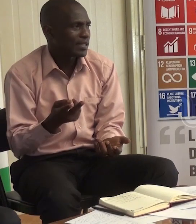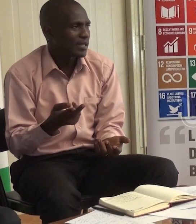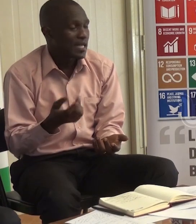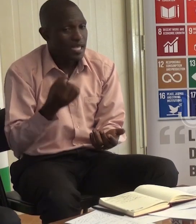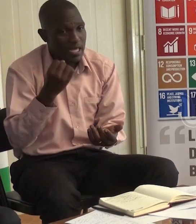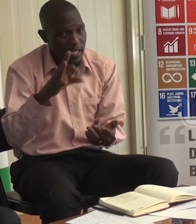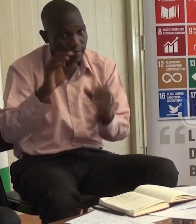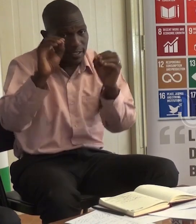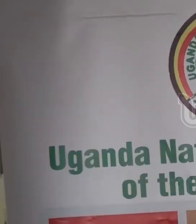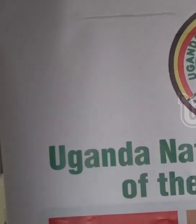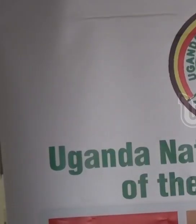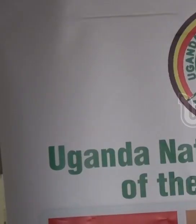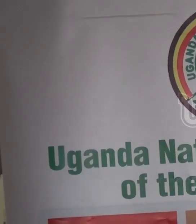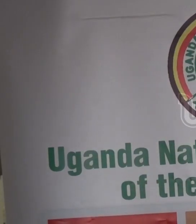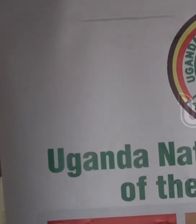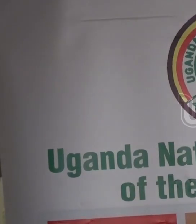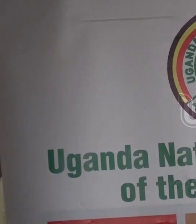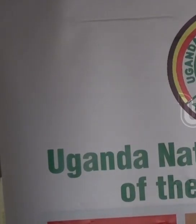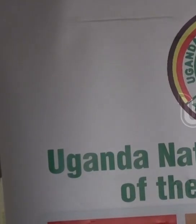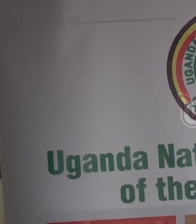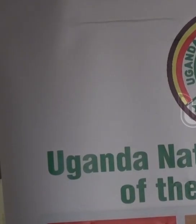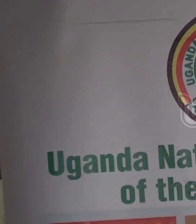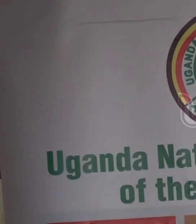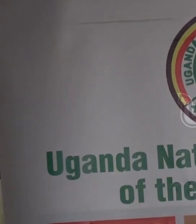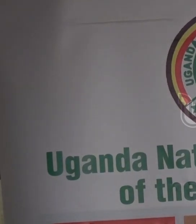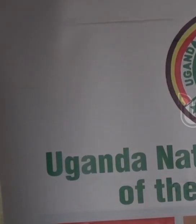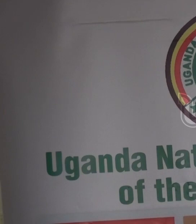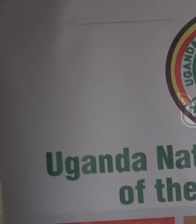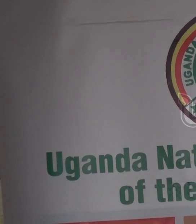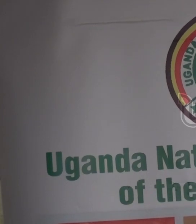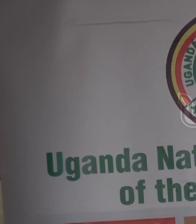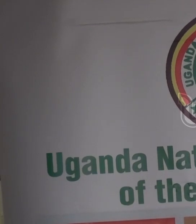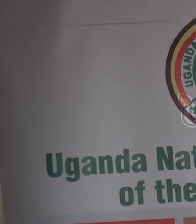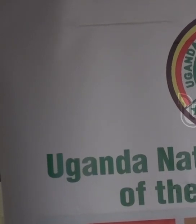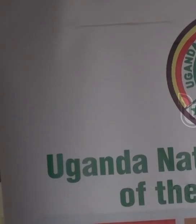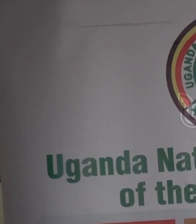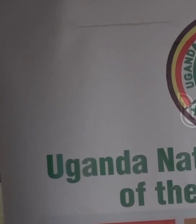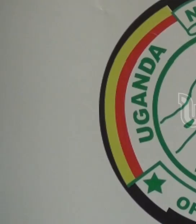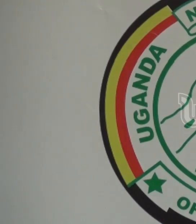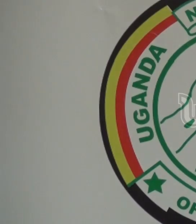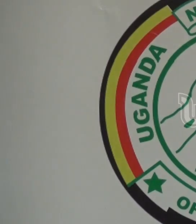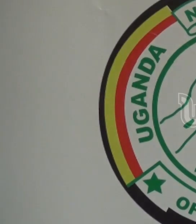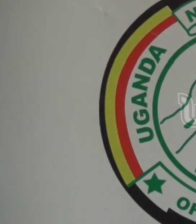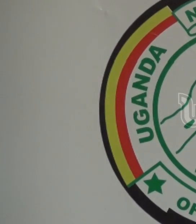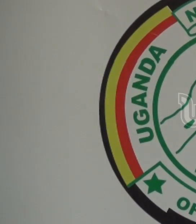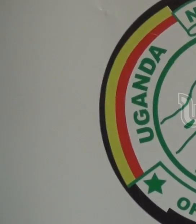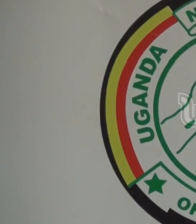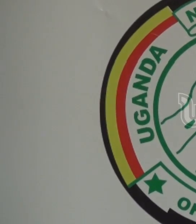to a new teacher. The Uganda National Association of the Deaf is concerned that unless government doubles its effort in catering for the deaf, more